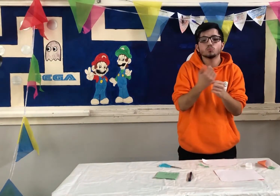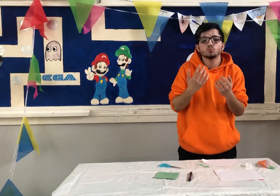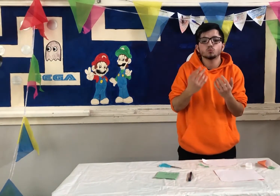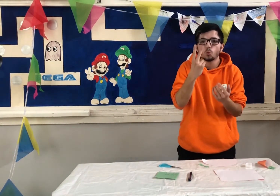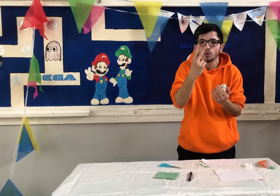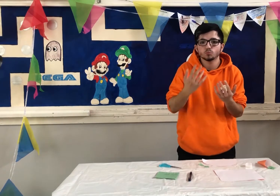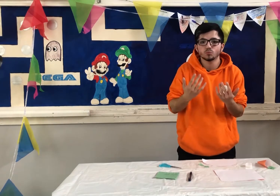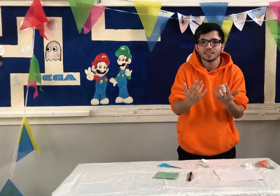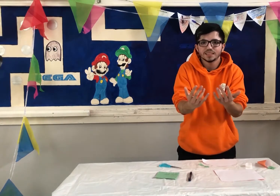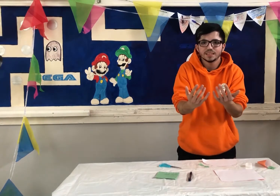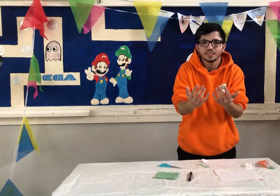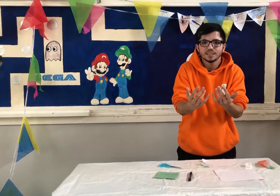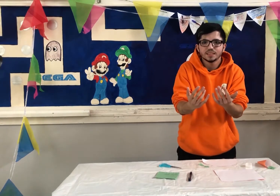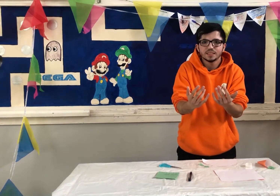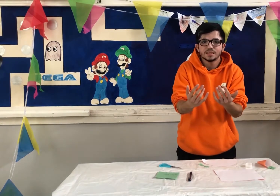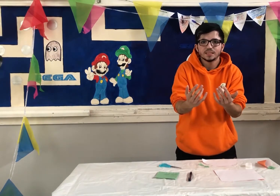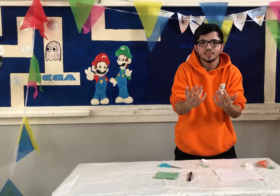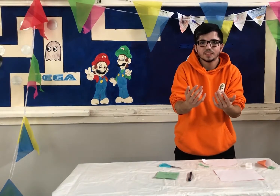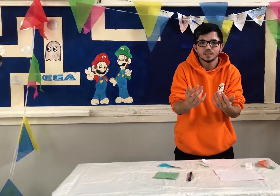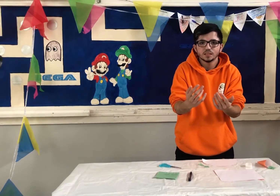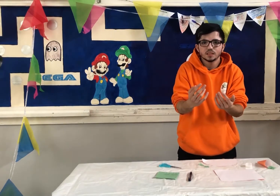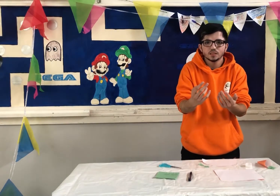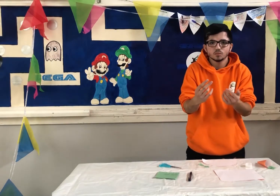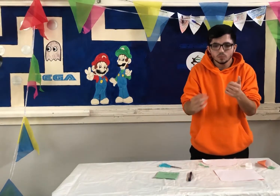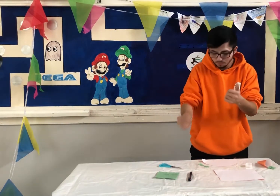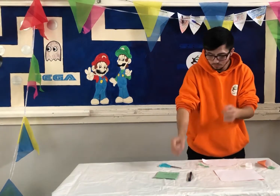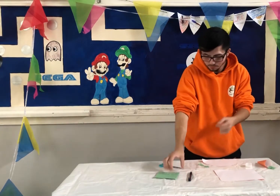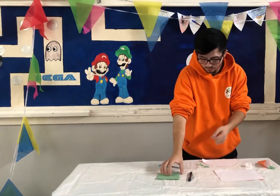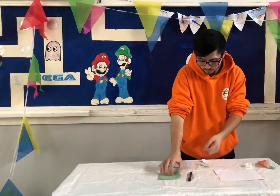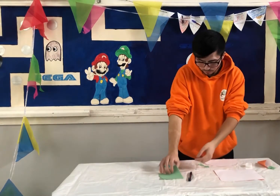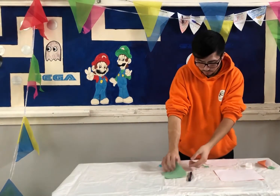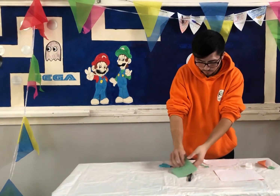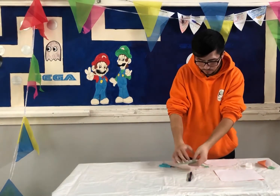Next, we're going to make our carrot tops and we need two sets of carrot tops.